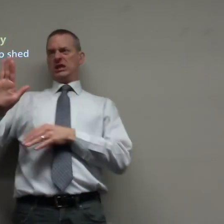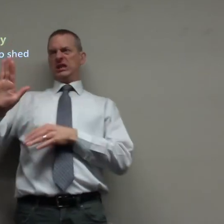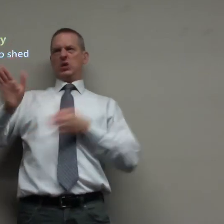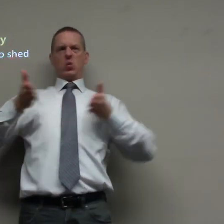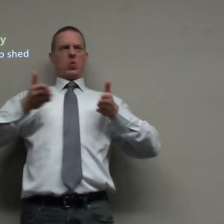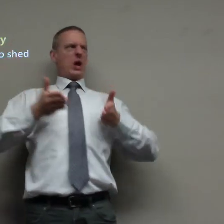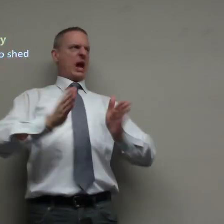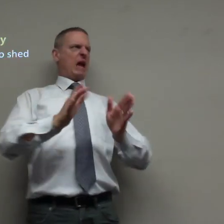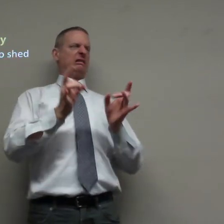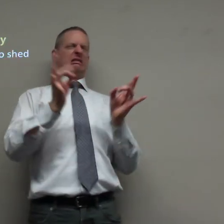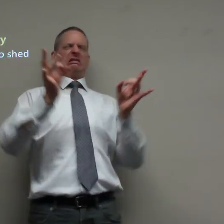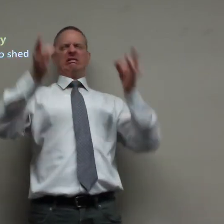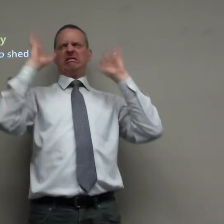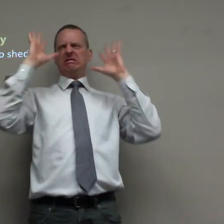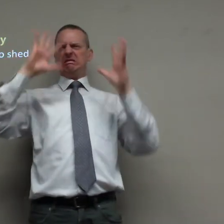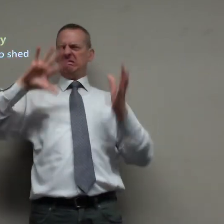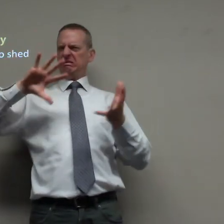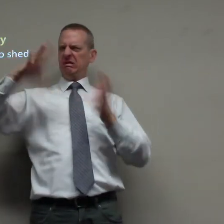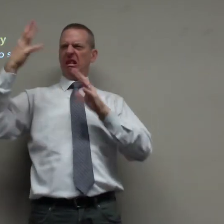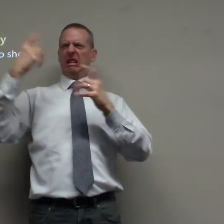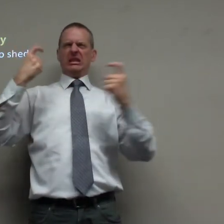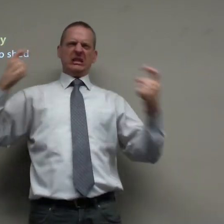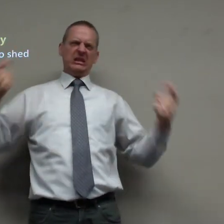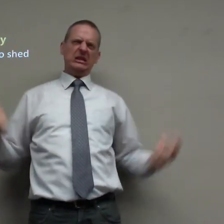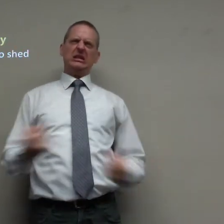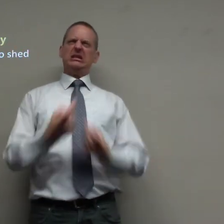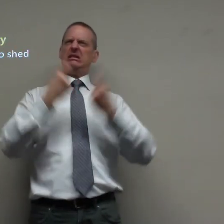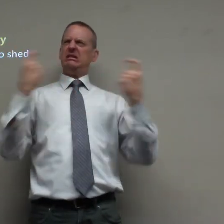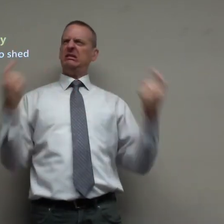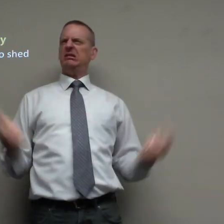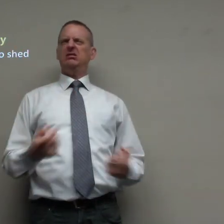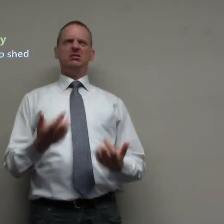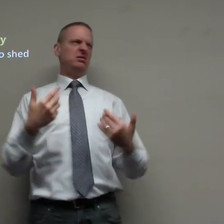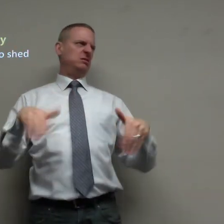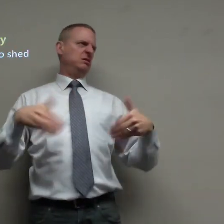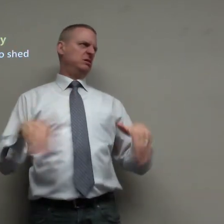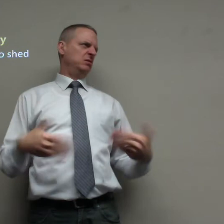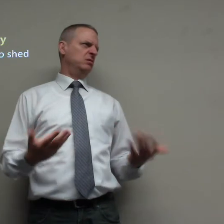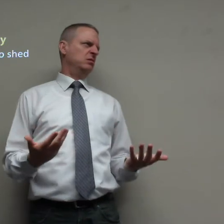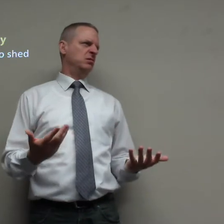that person who walks on this path their path are ruin and misery